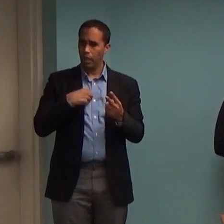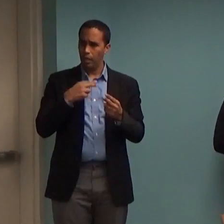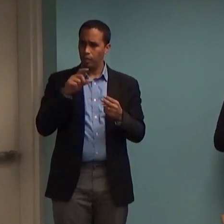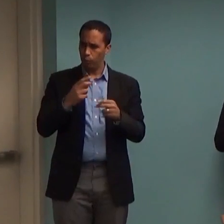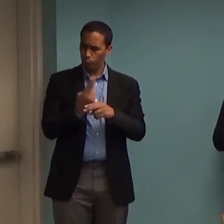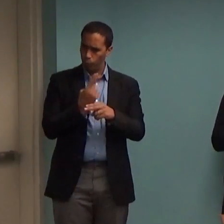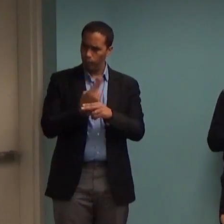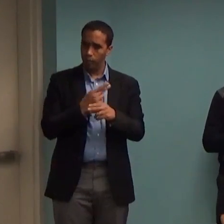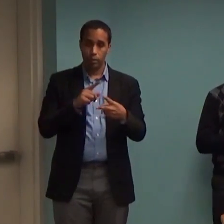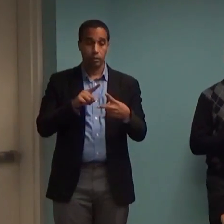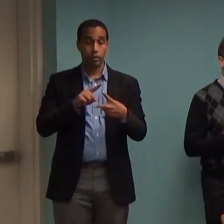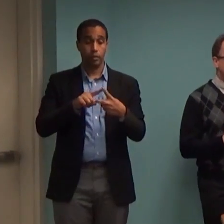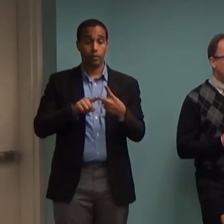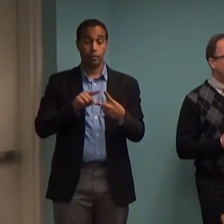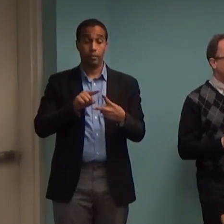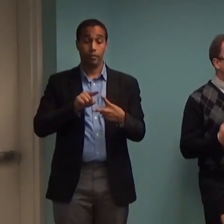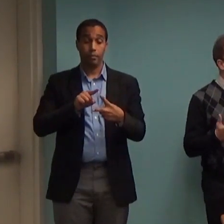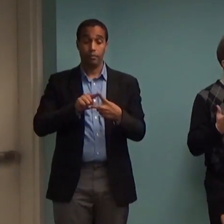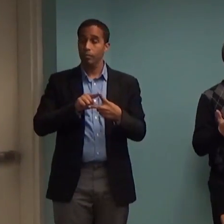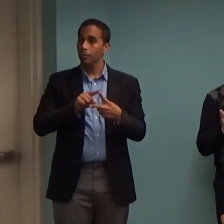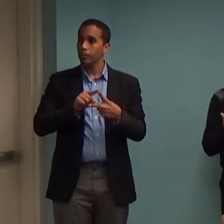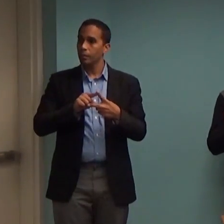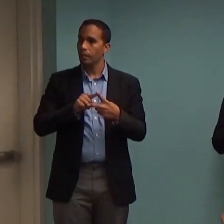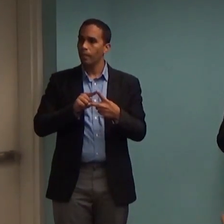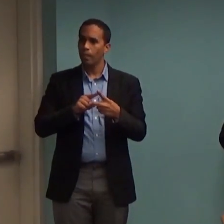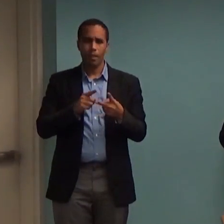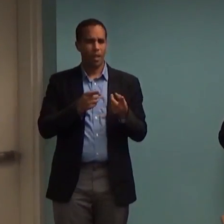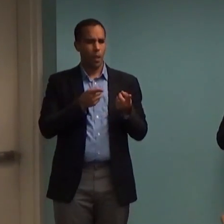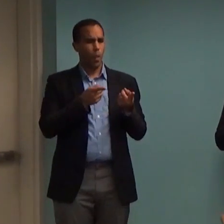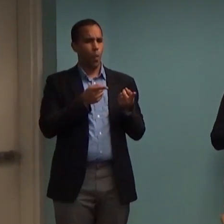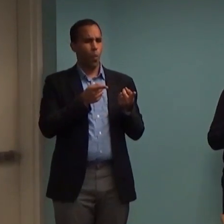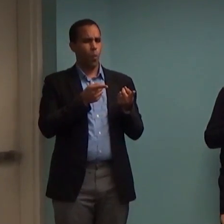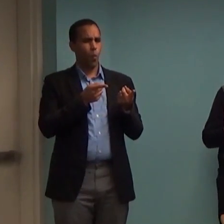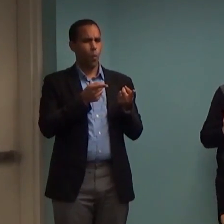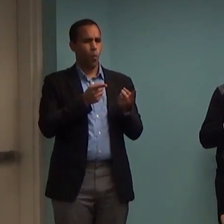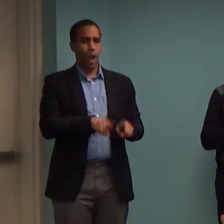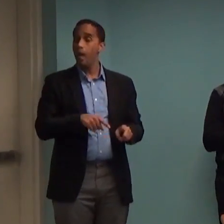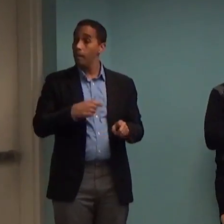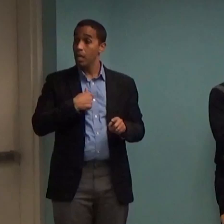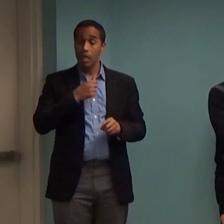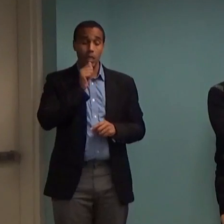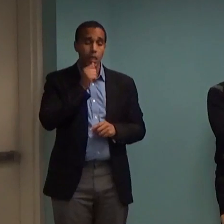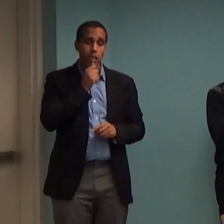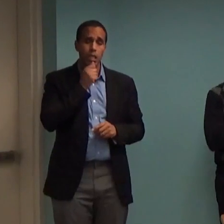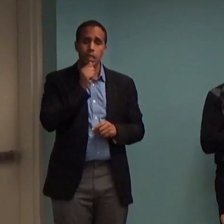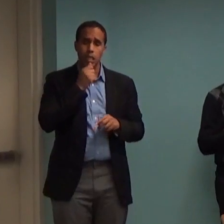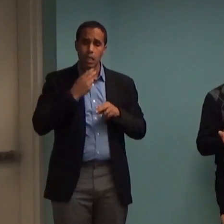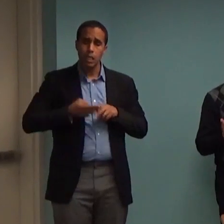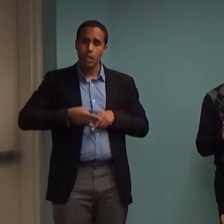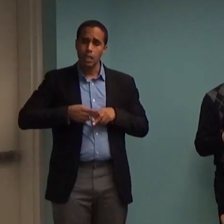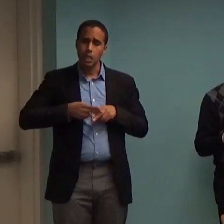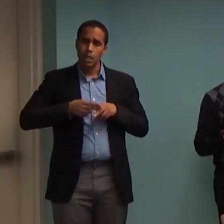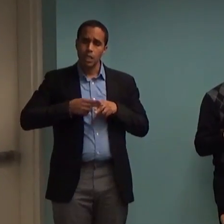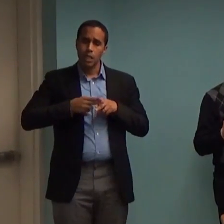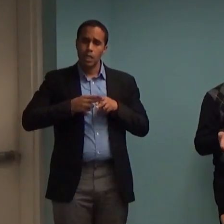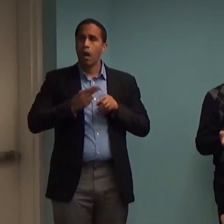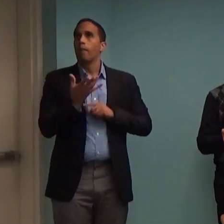did it take for me to finally make the call? What was the breaking point that led to this? And is it a problem that if you treat it with